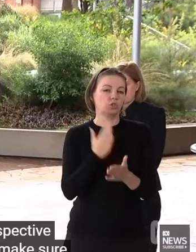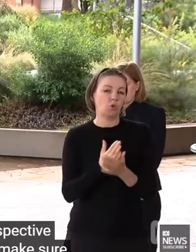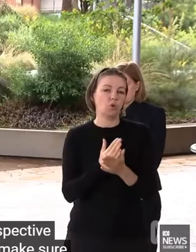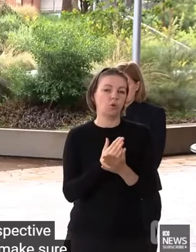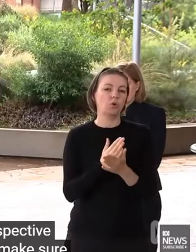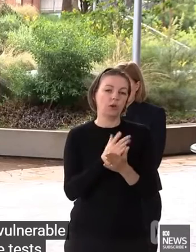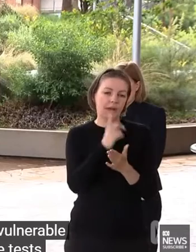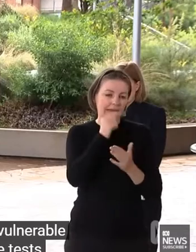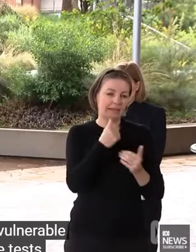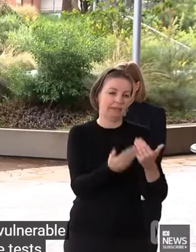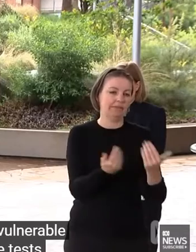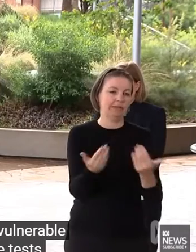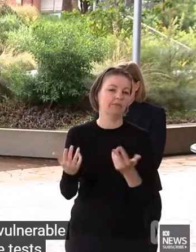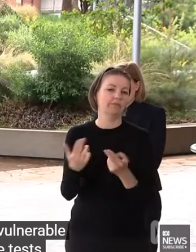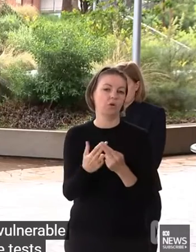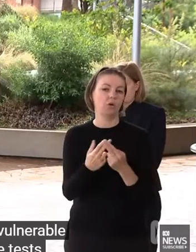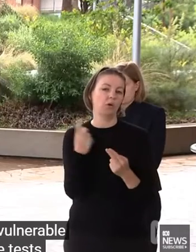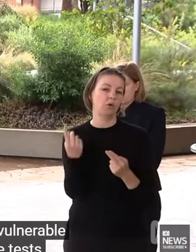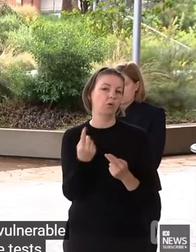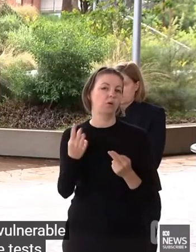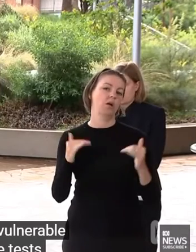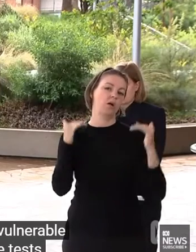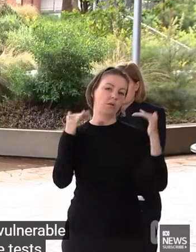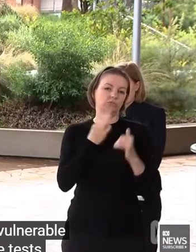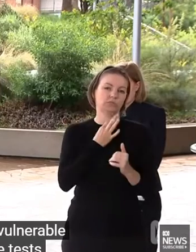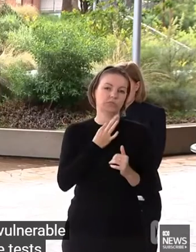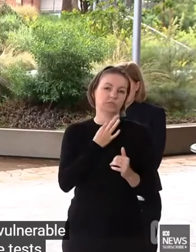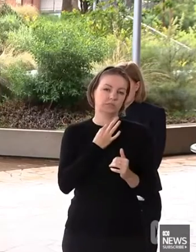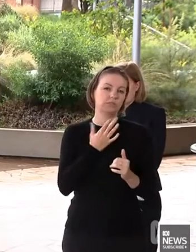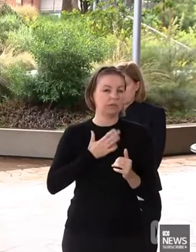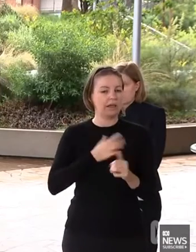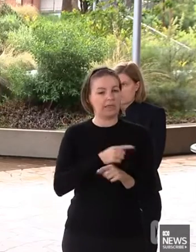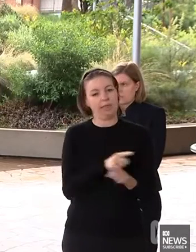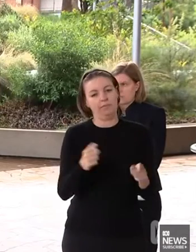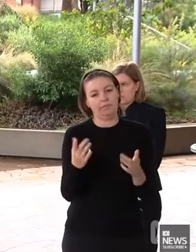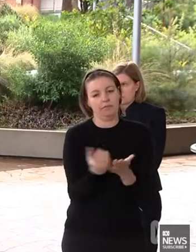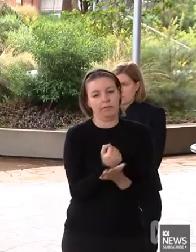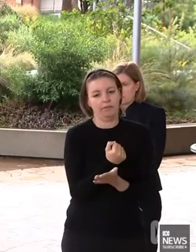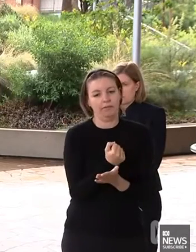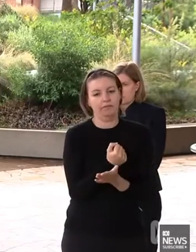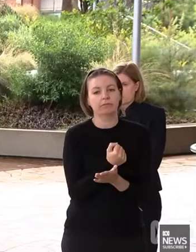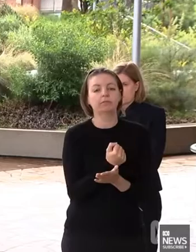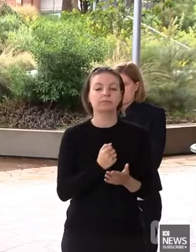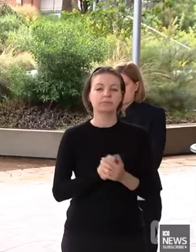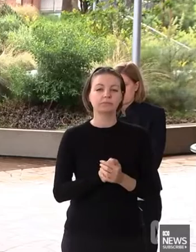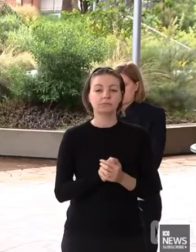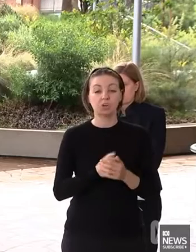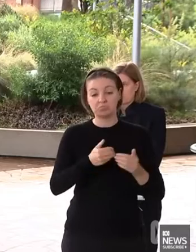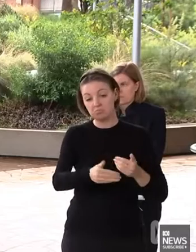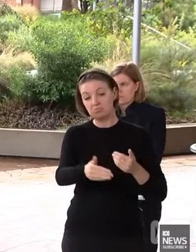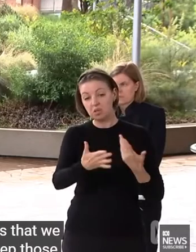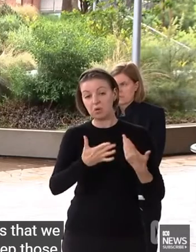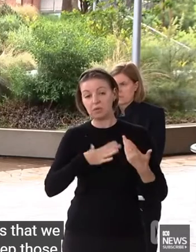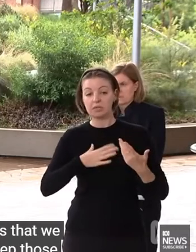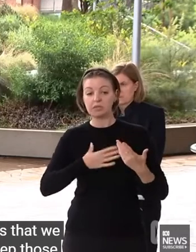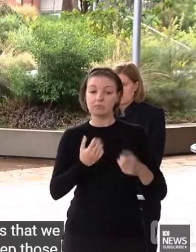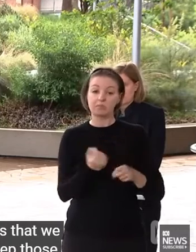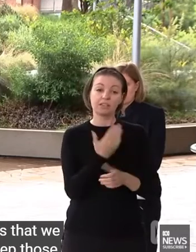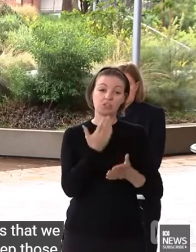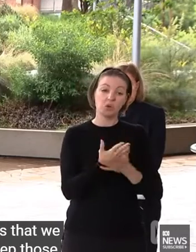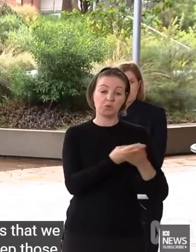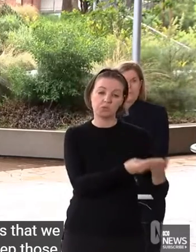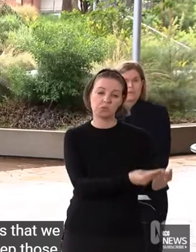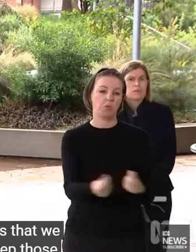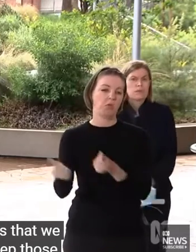tests that we have purchased to keep those government services as we move through 2022 functioning as seamlessly as possible.